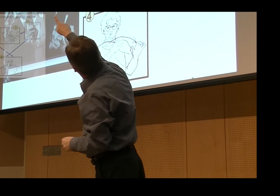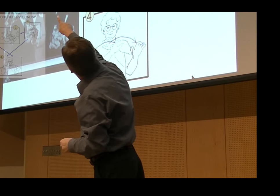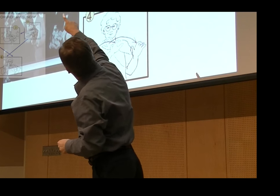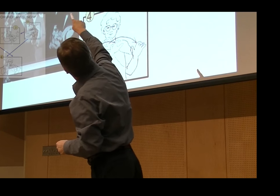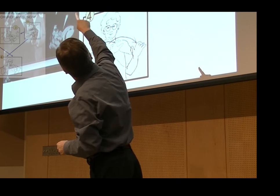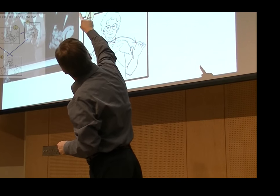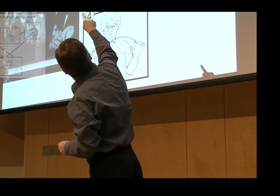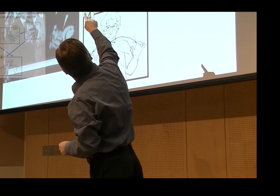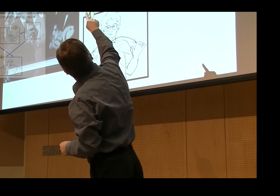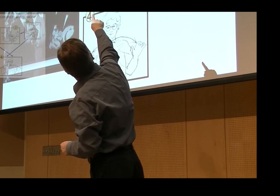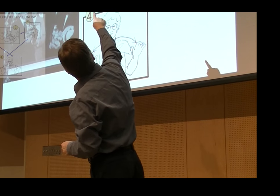to Mary Green's form.